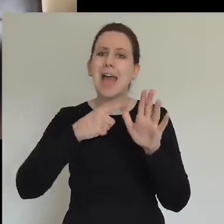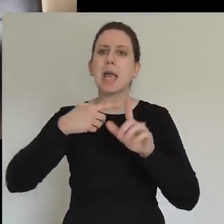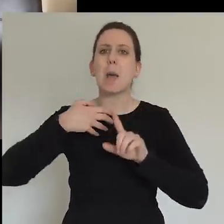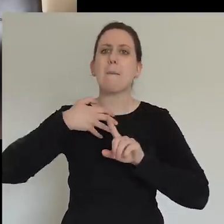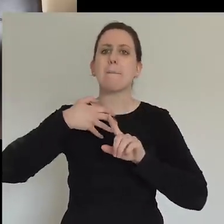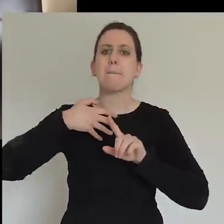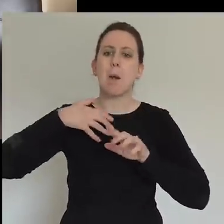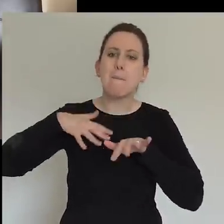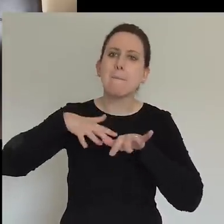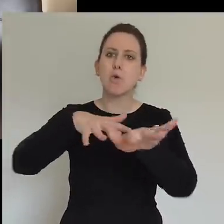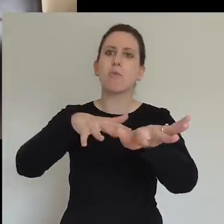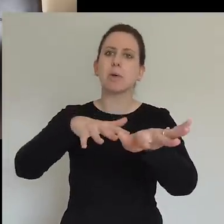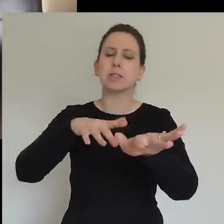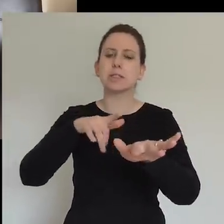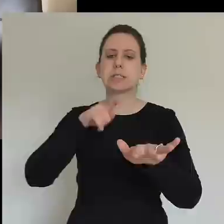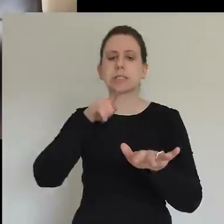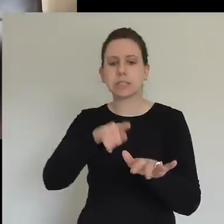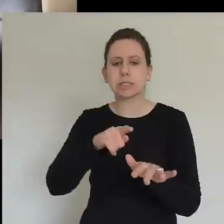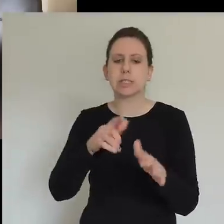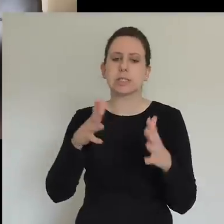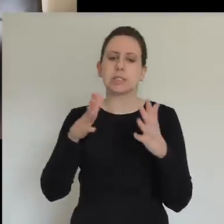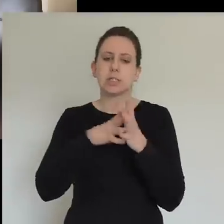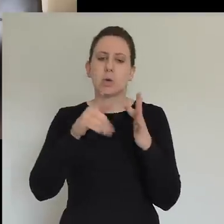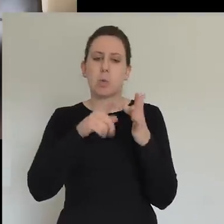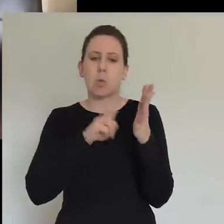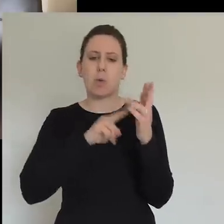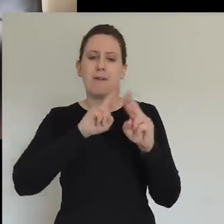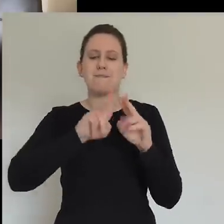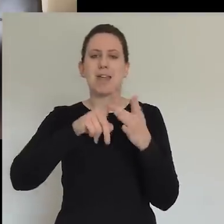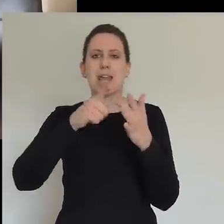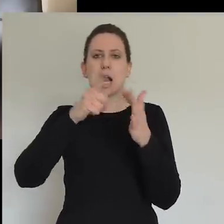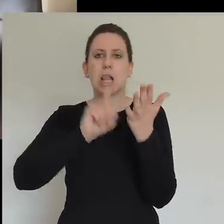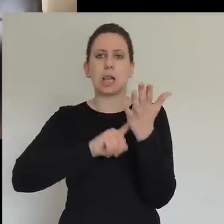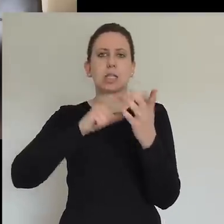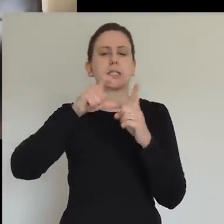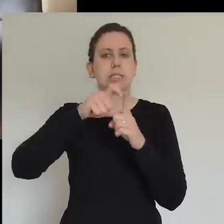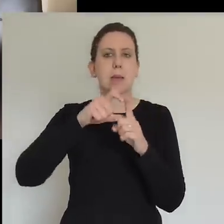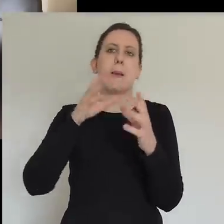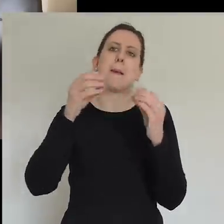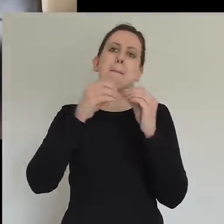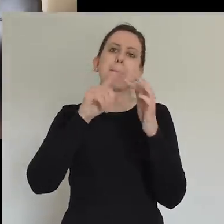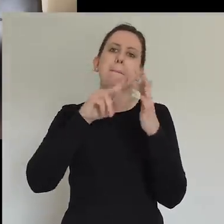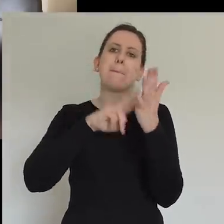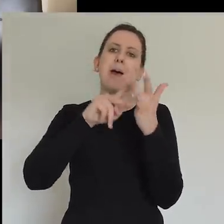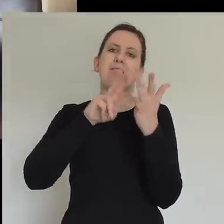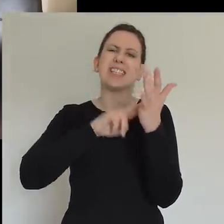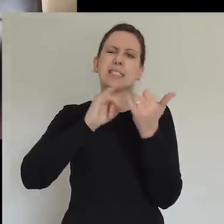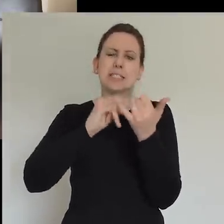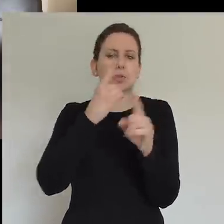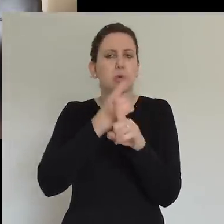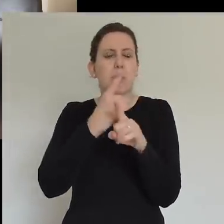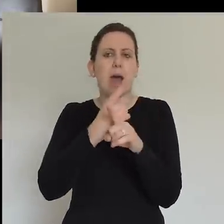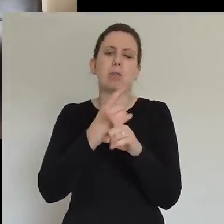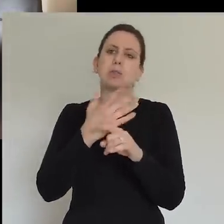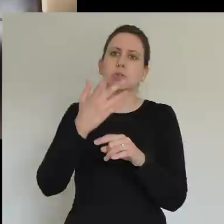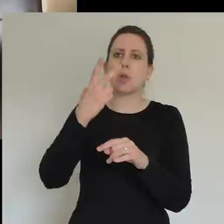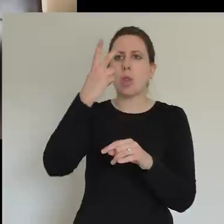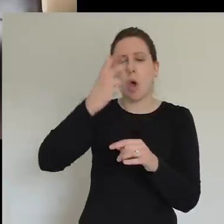and actually that it began with this reality that Wesley realised that the old wineskin of the Church of England couldn't